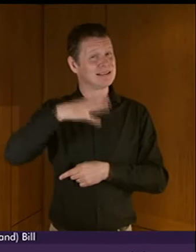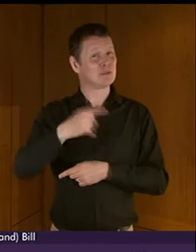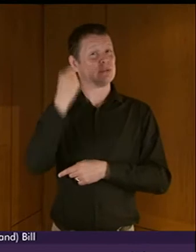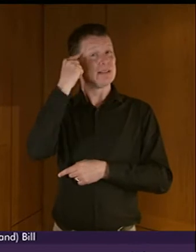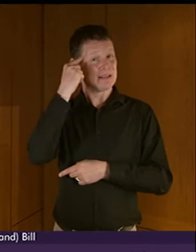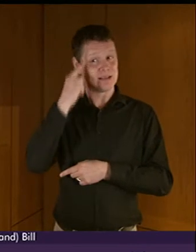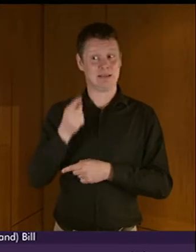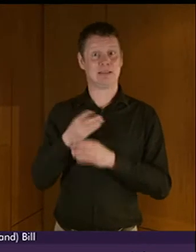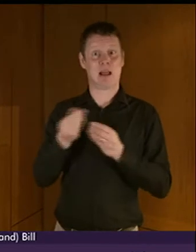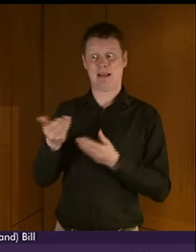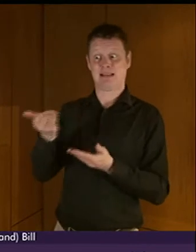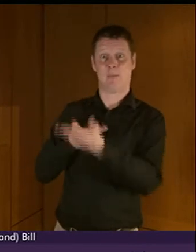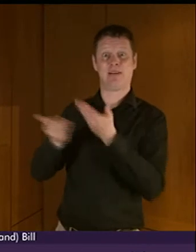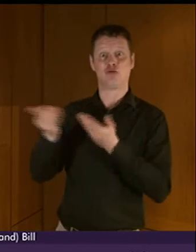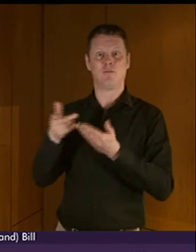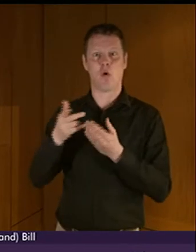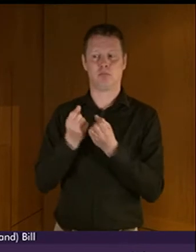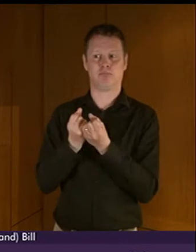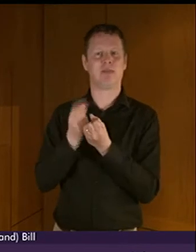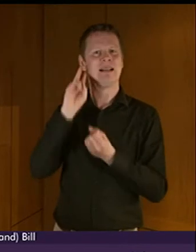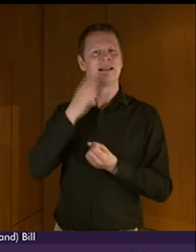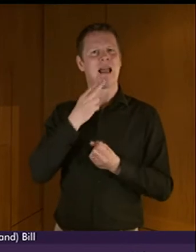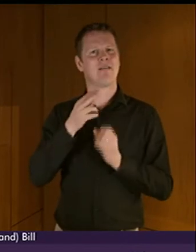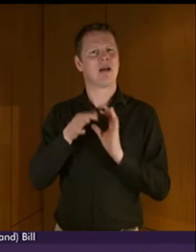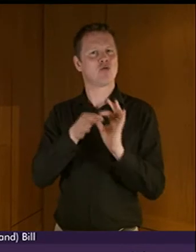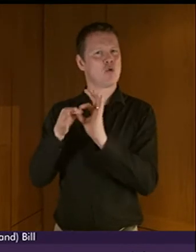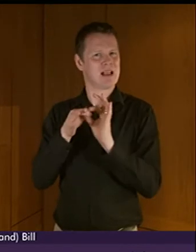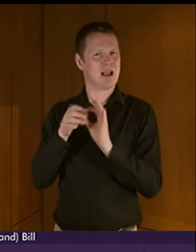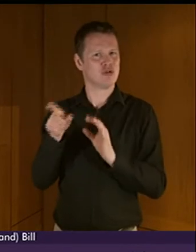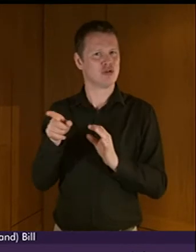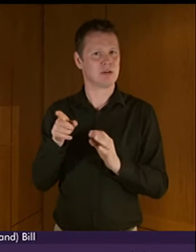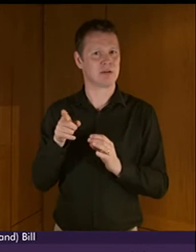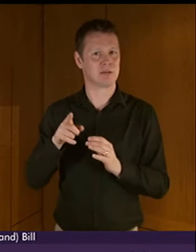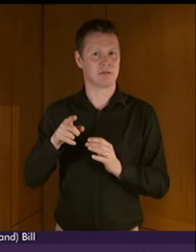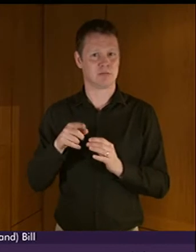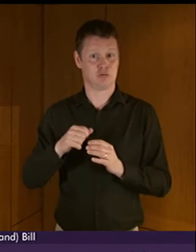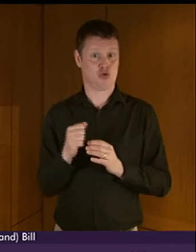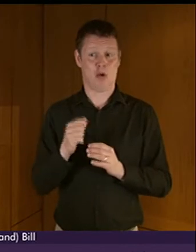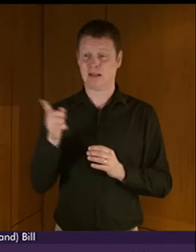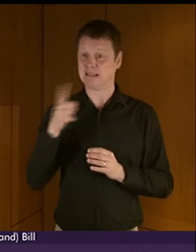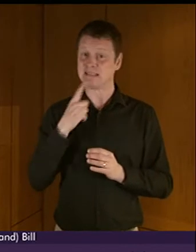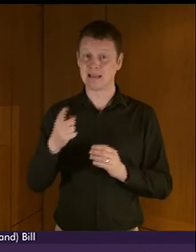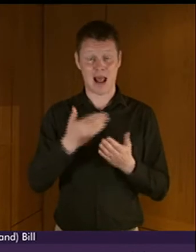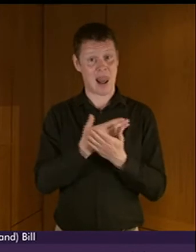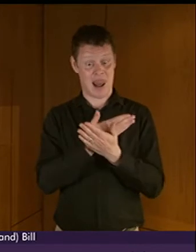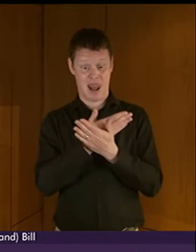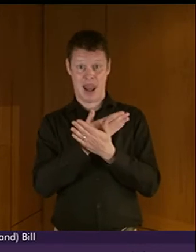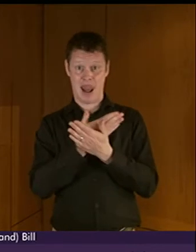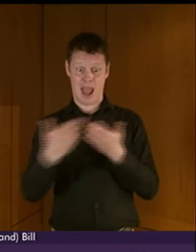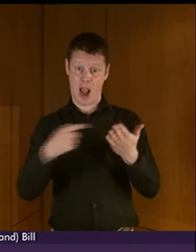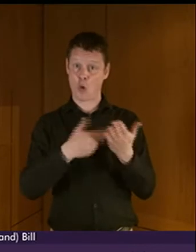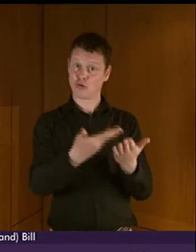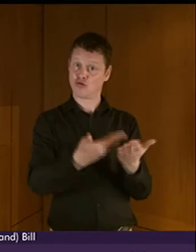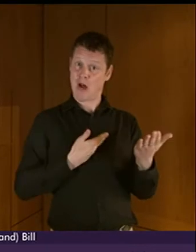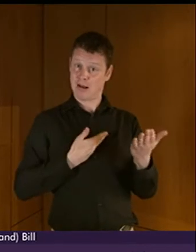submissions from the Deaf Association in Scotland. They say, currently language rights for BSL are only